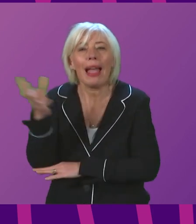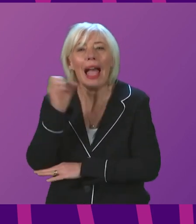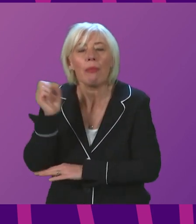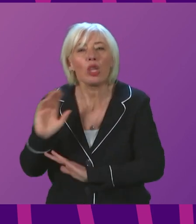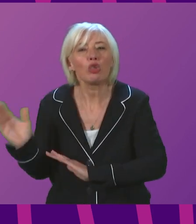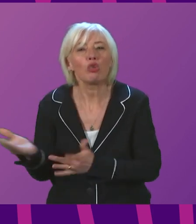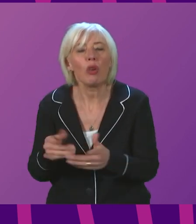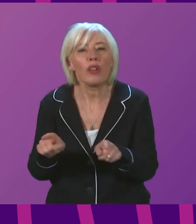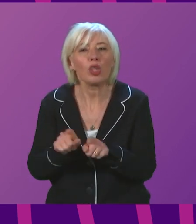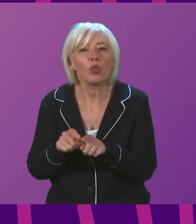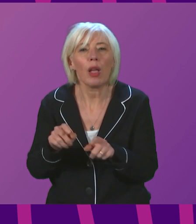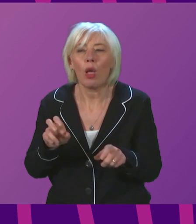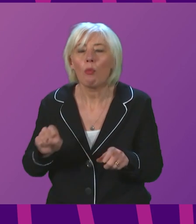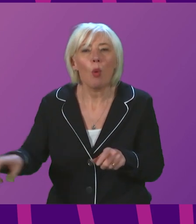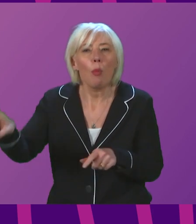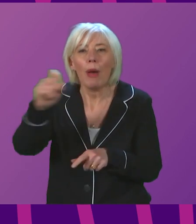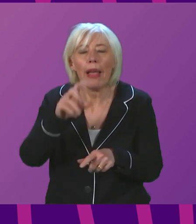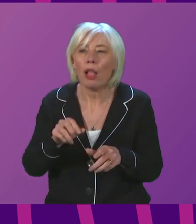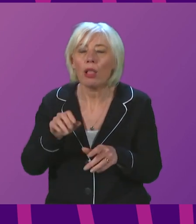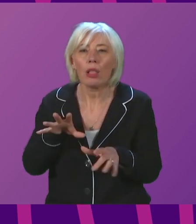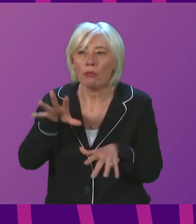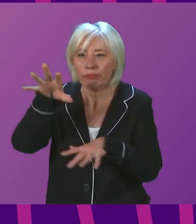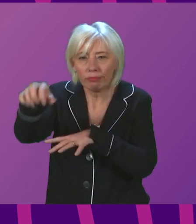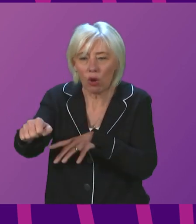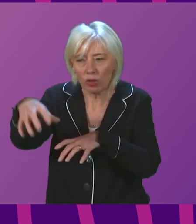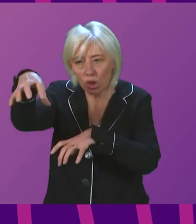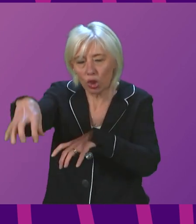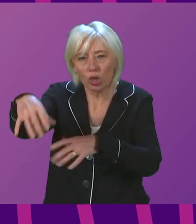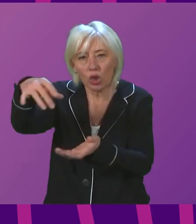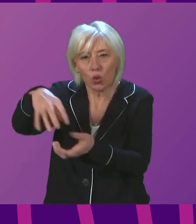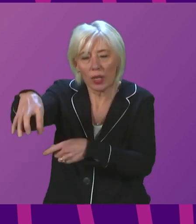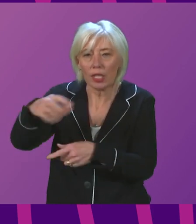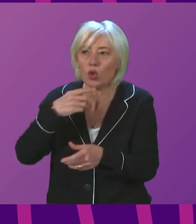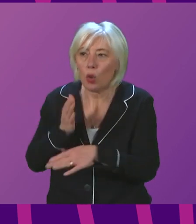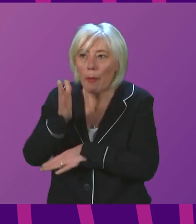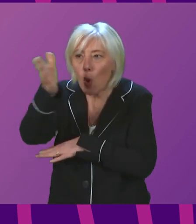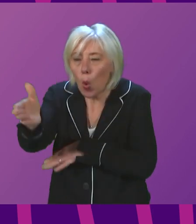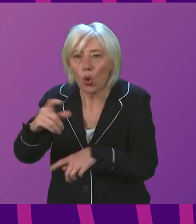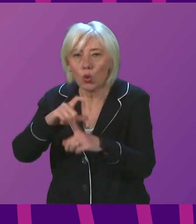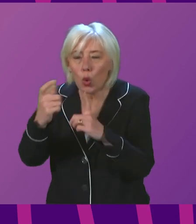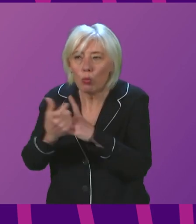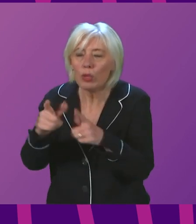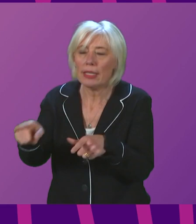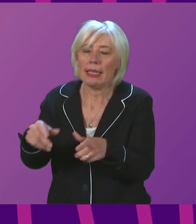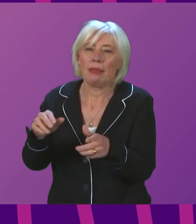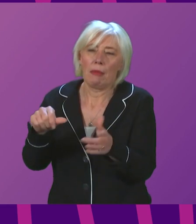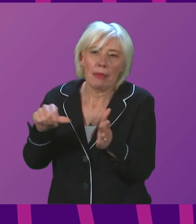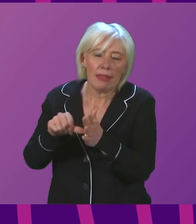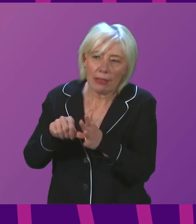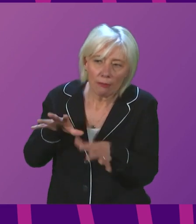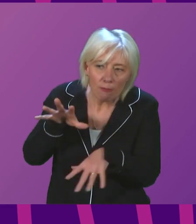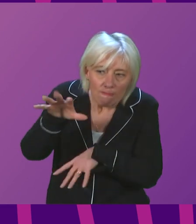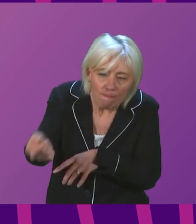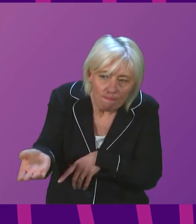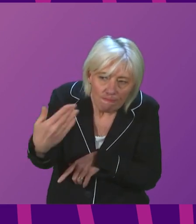providing mobile outreach units to try to get into communities that have been harder to reach. We